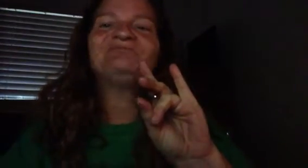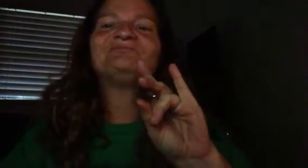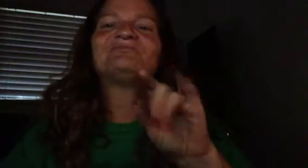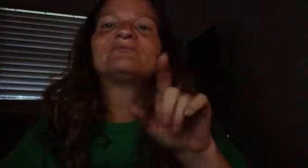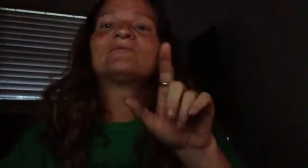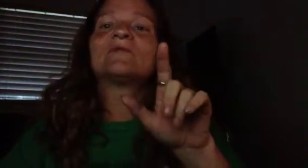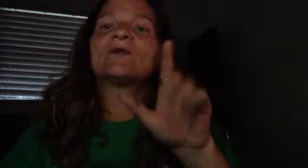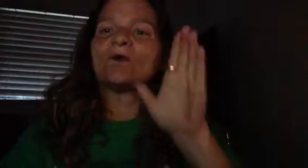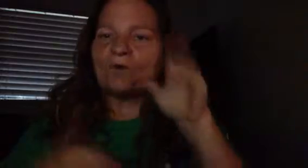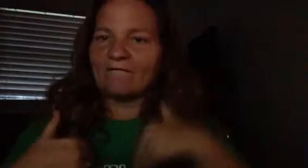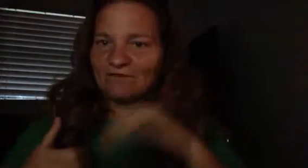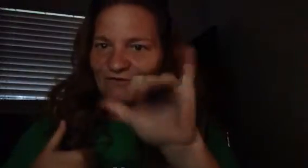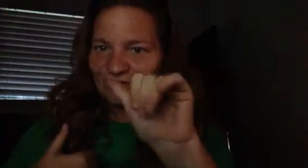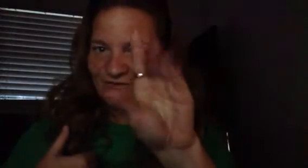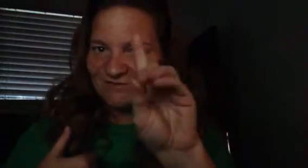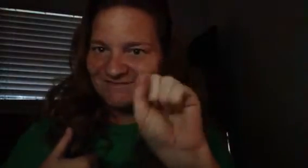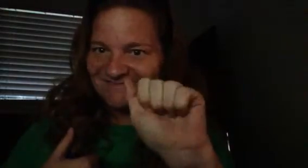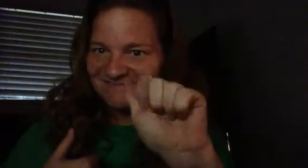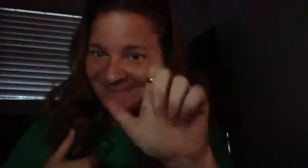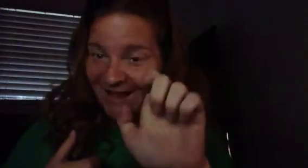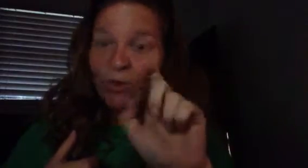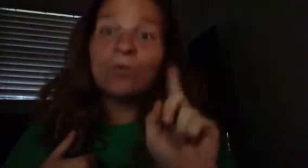Thanks for listening.